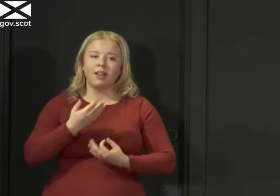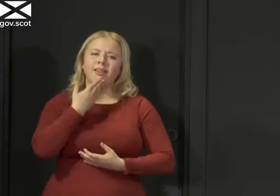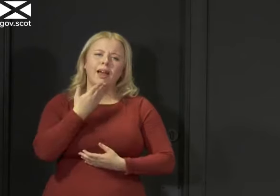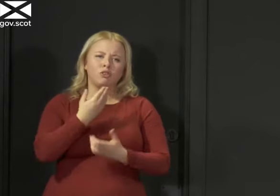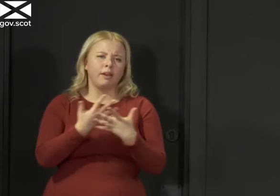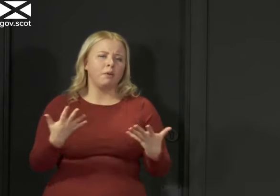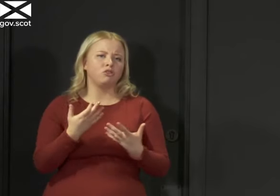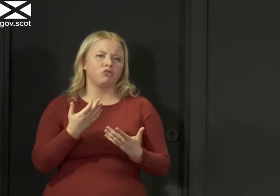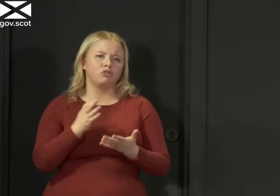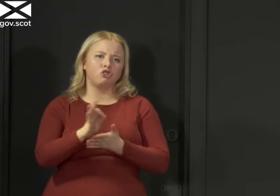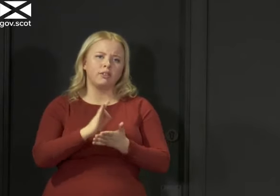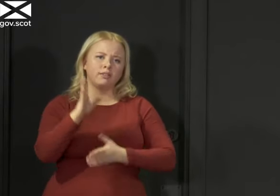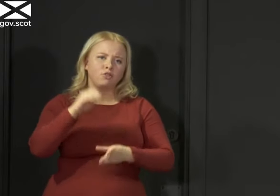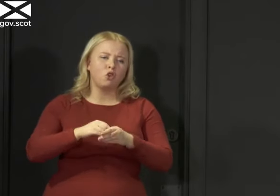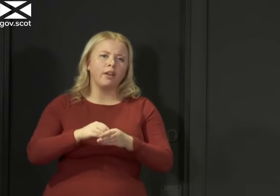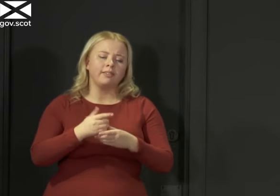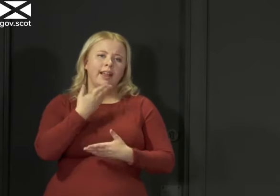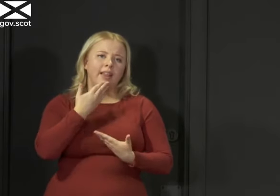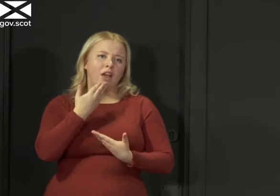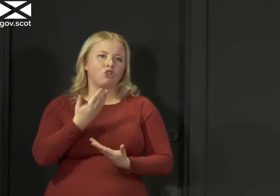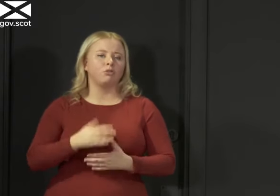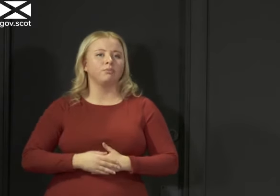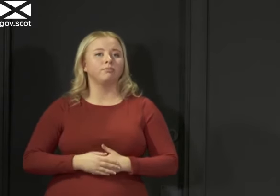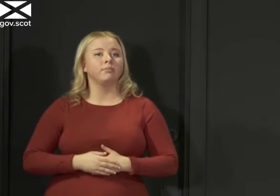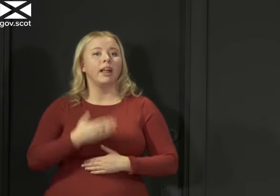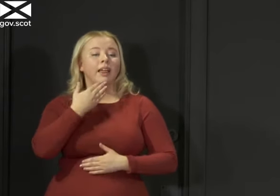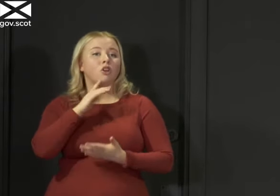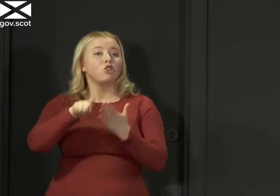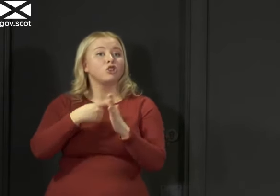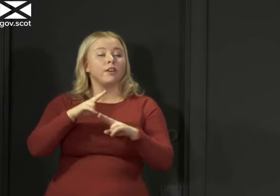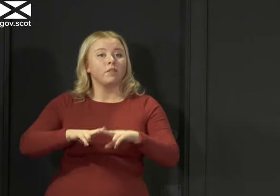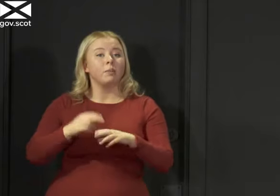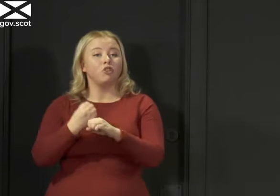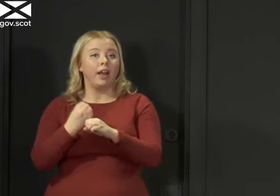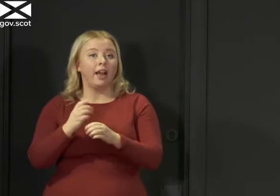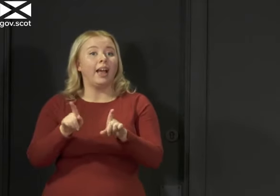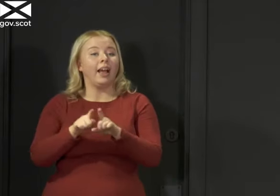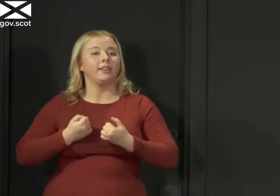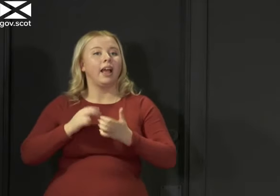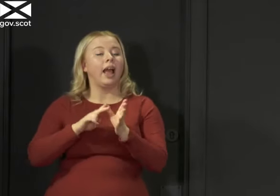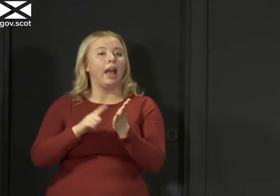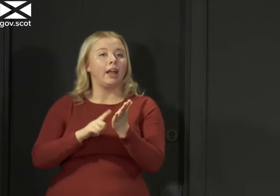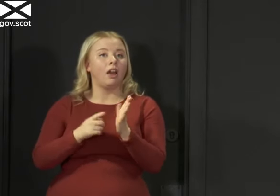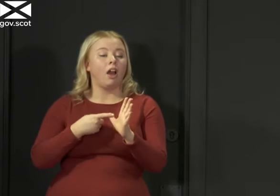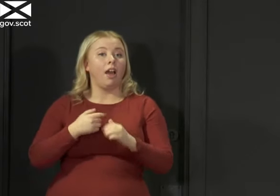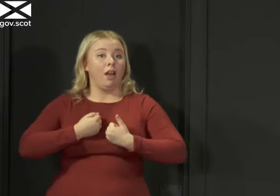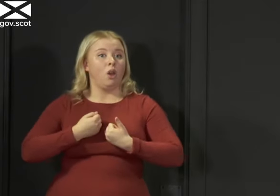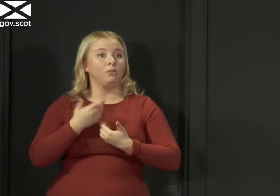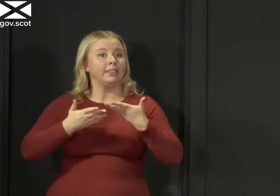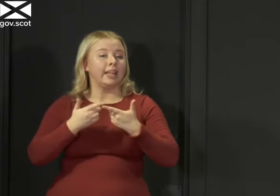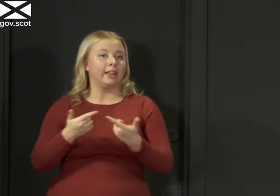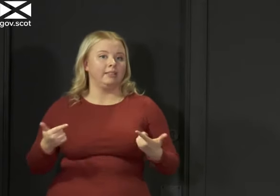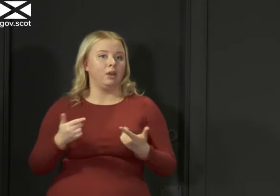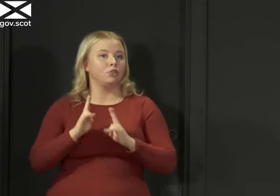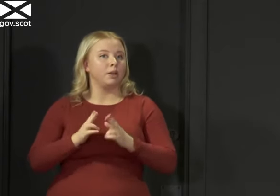for joining us today and for staying with us thank you to the journalists thanks to Jean and Gregor and Anna our sign language interpreter thank